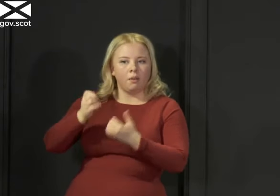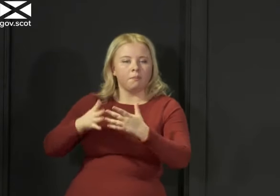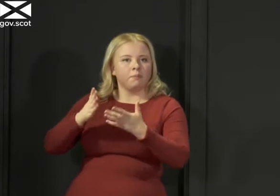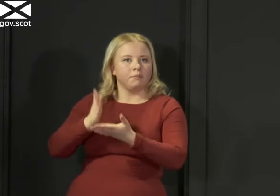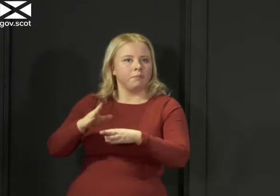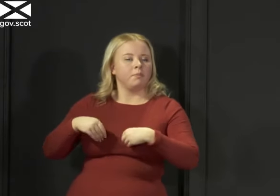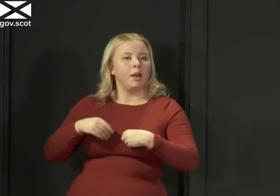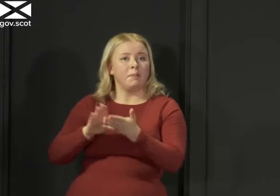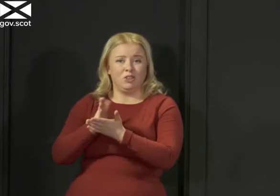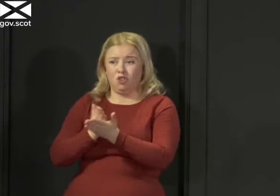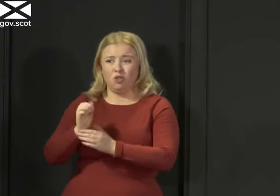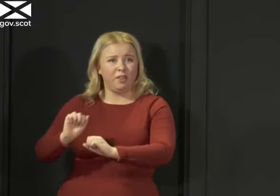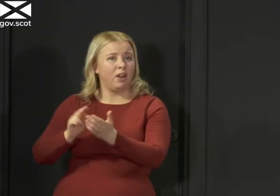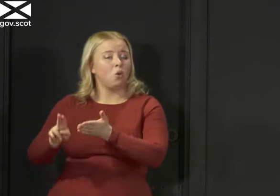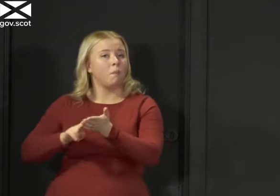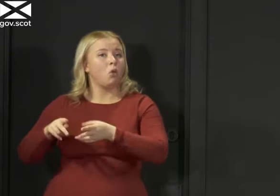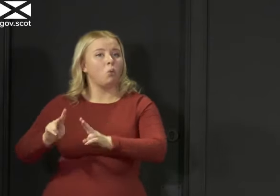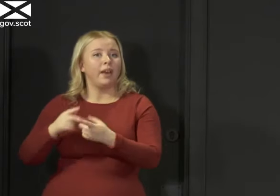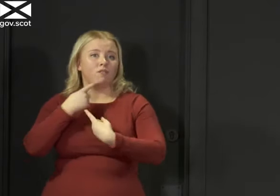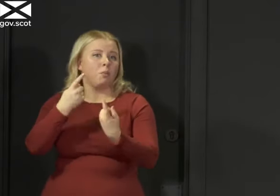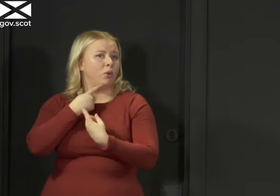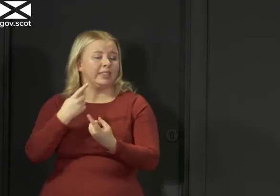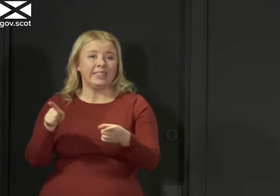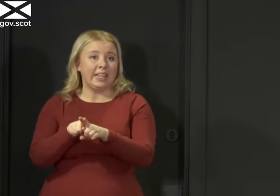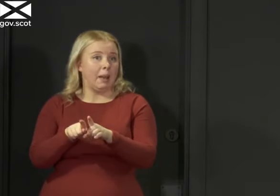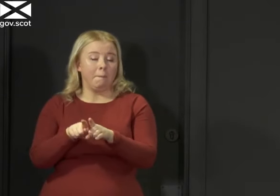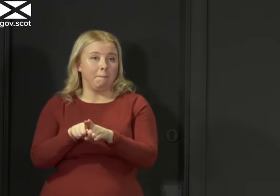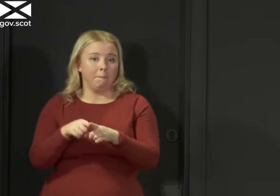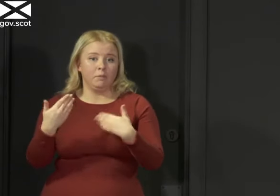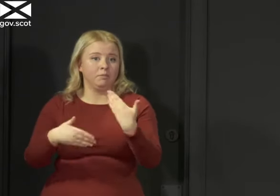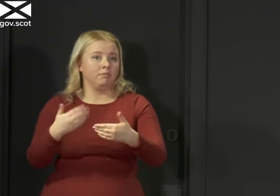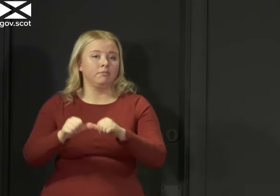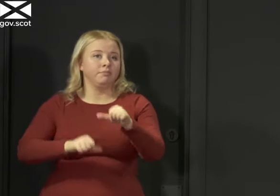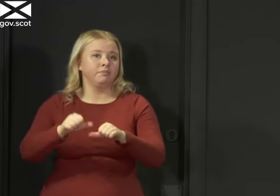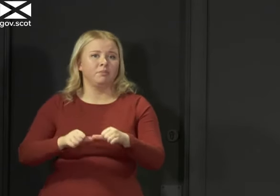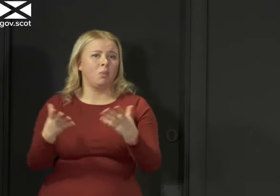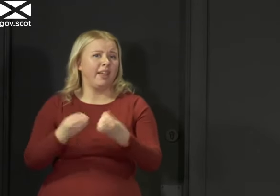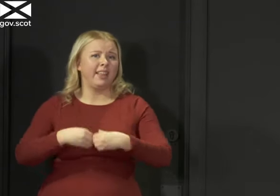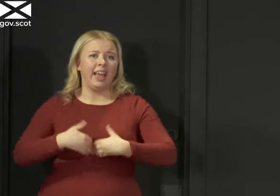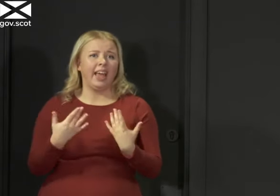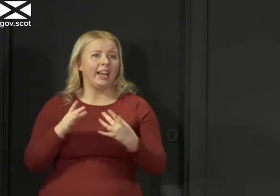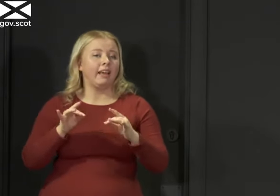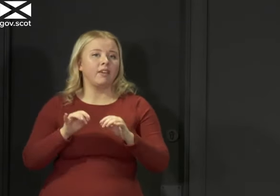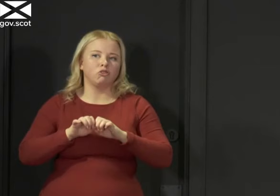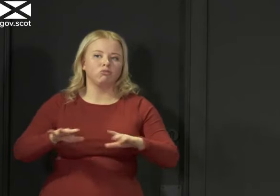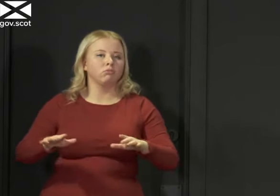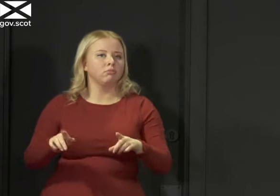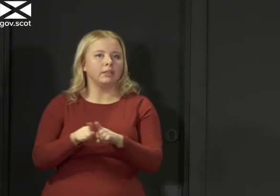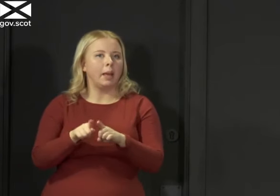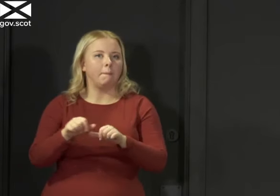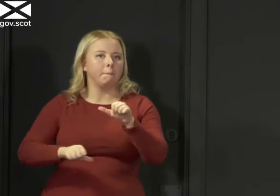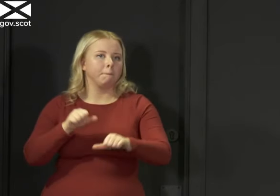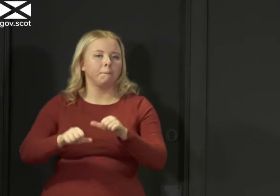country's reporting which would be the normal way that these things work with any infection outbreak or any